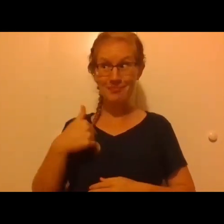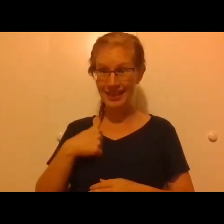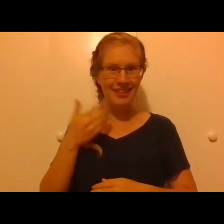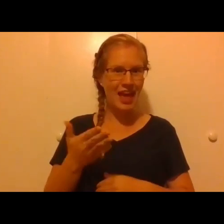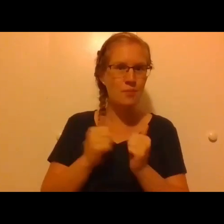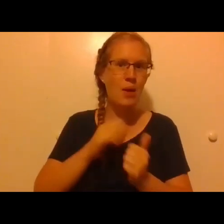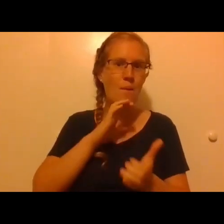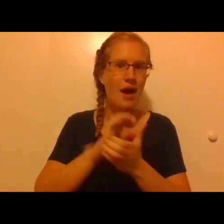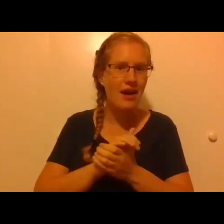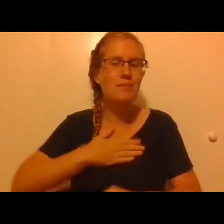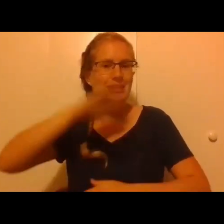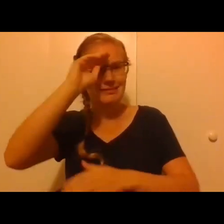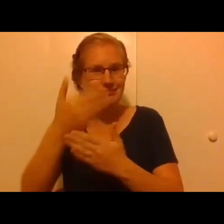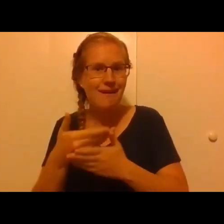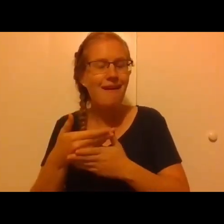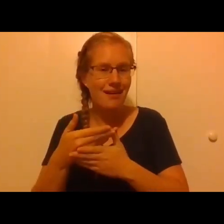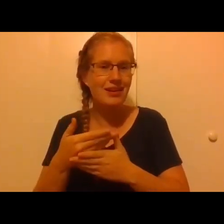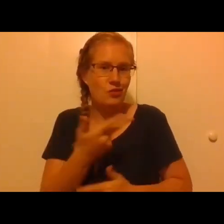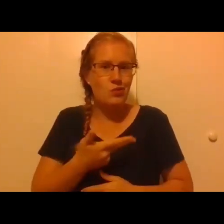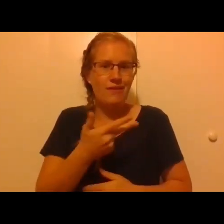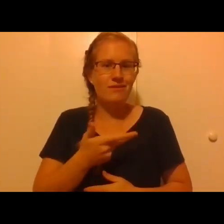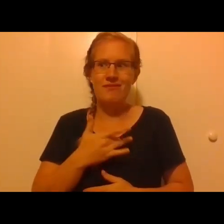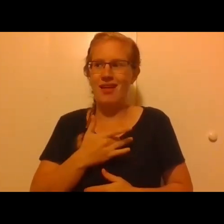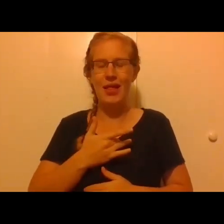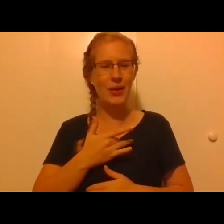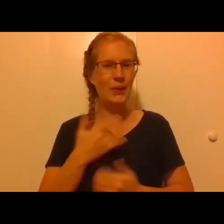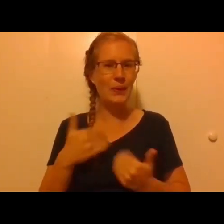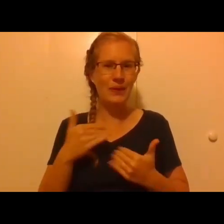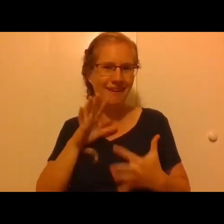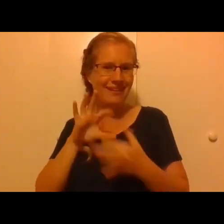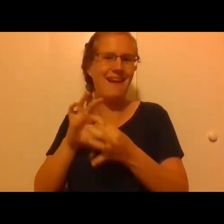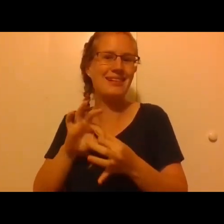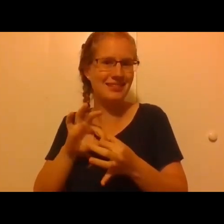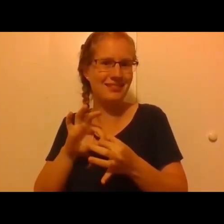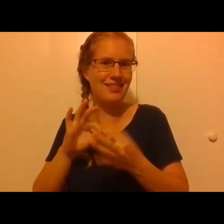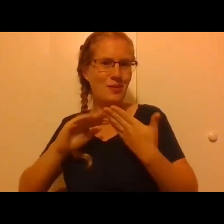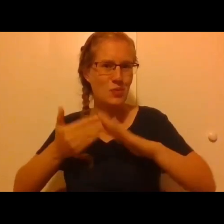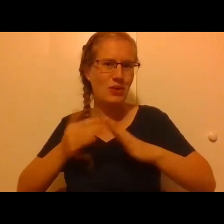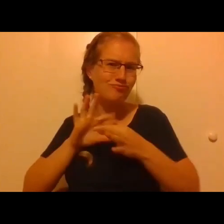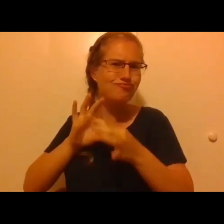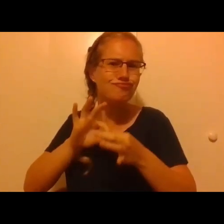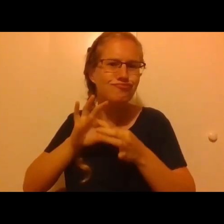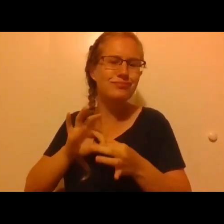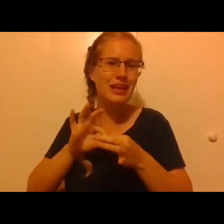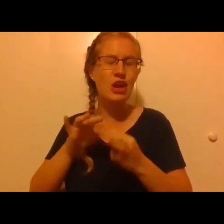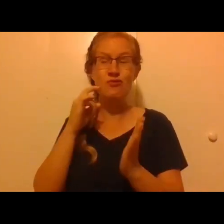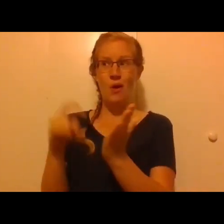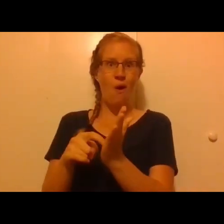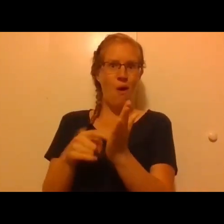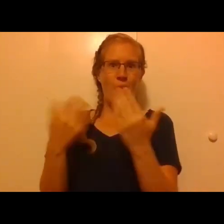Andrea and son Phil. We felt immediately connected to the community and saw firsthand